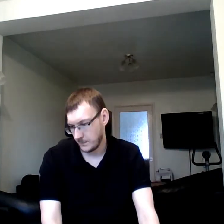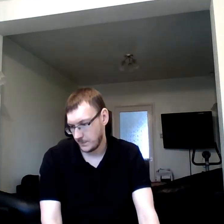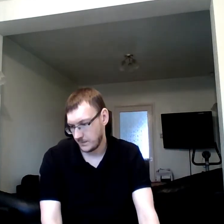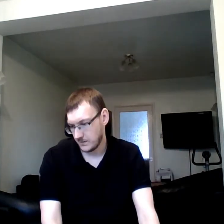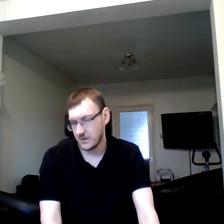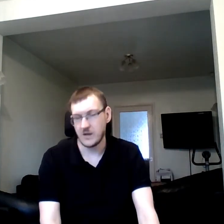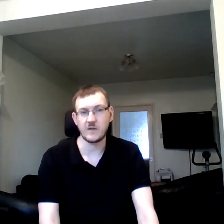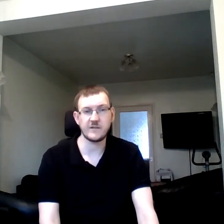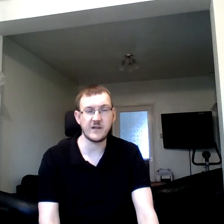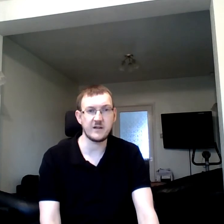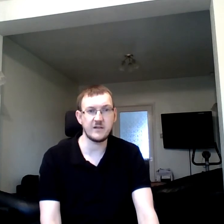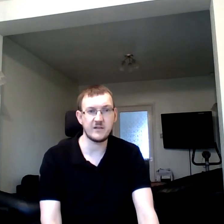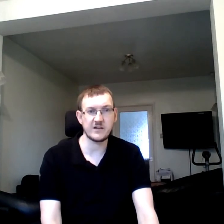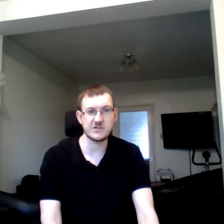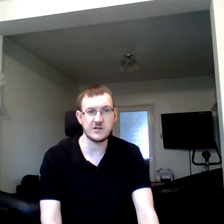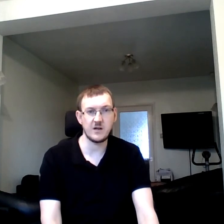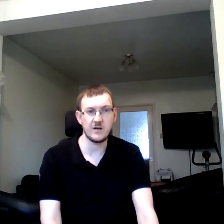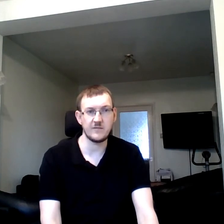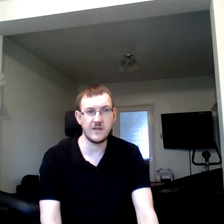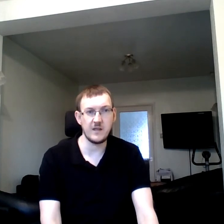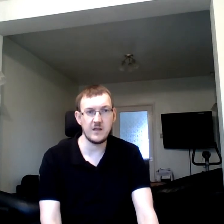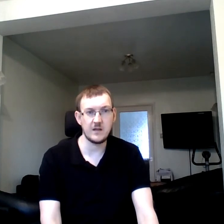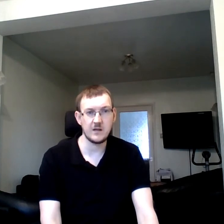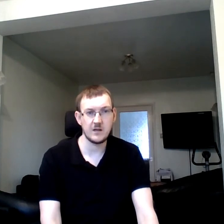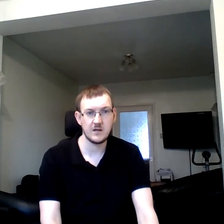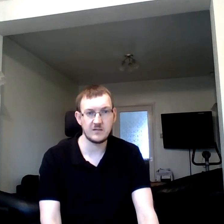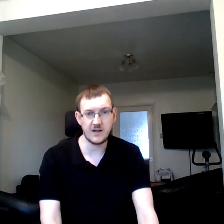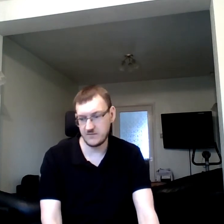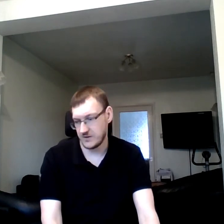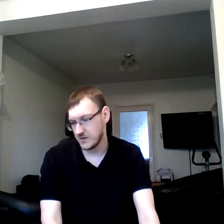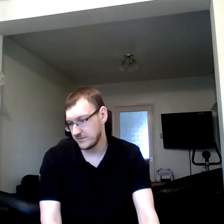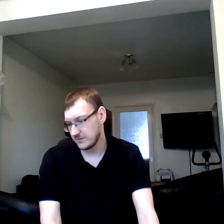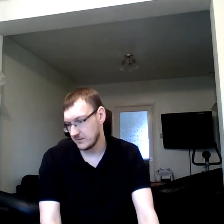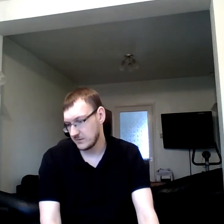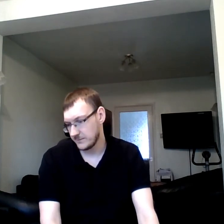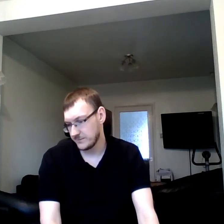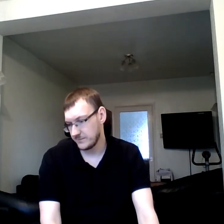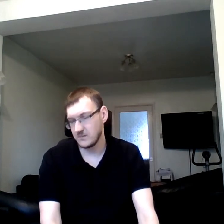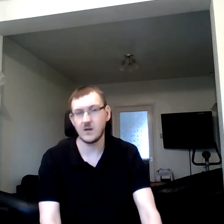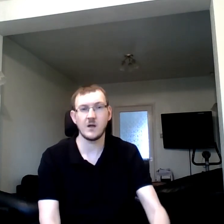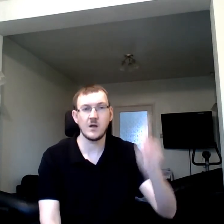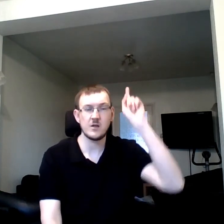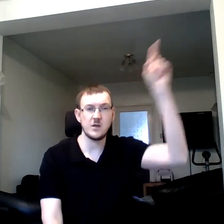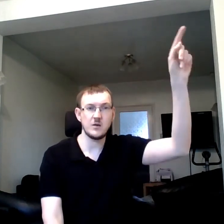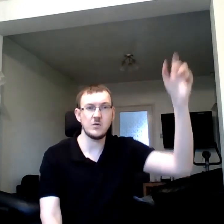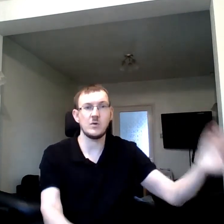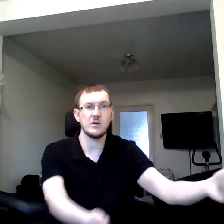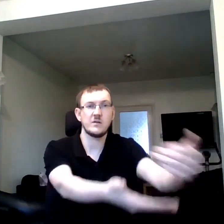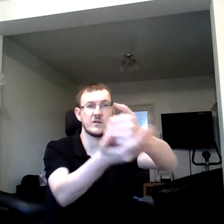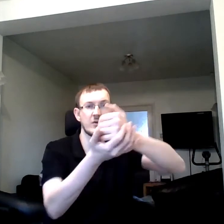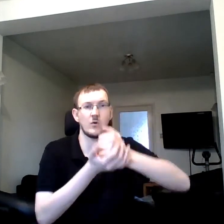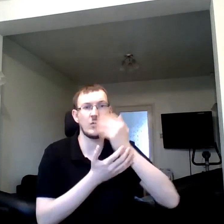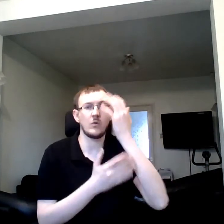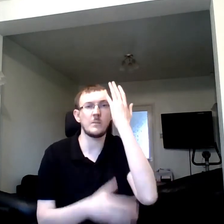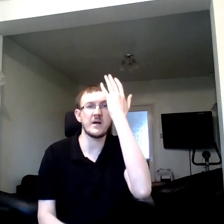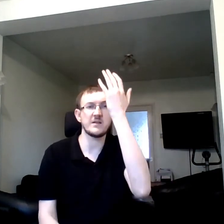So the second section of the second verse. It's to call my